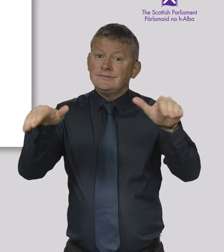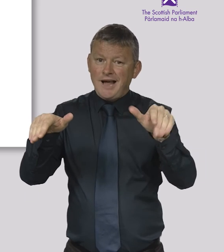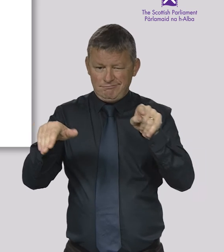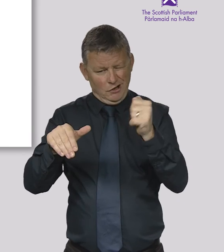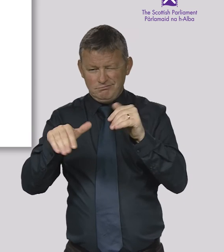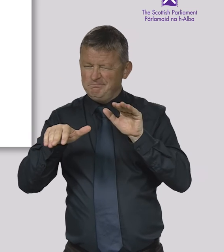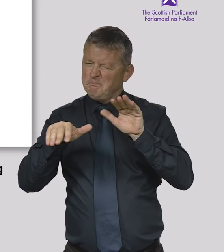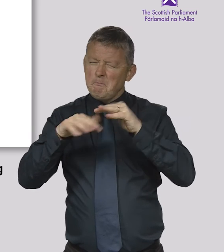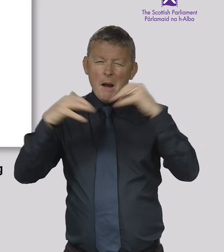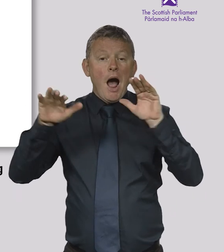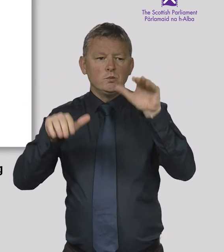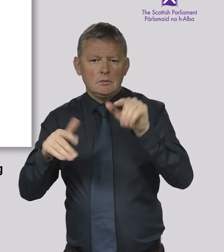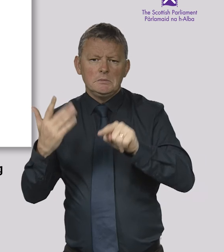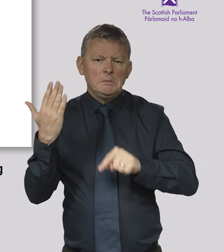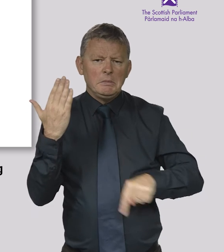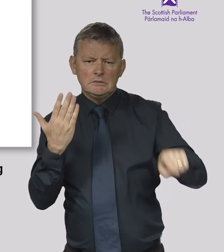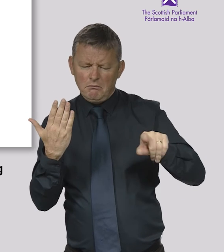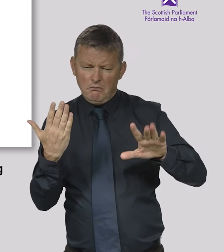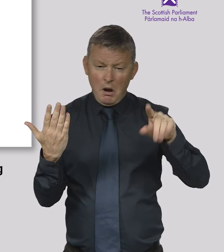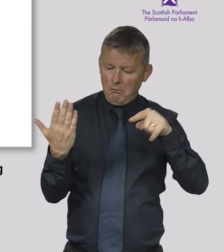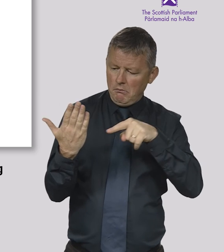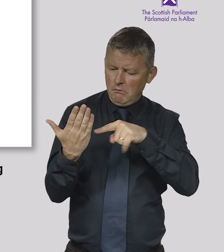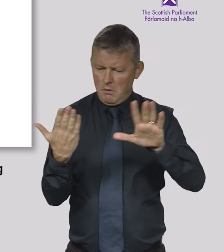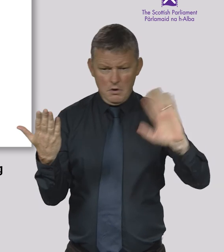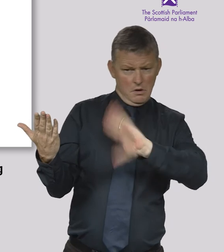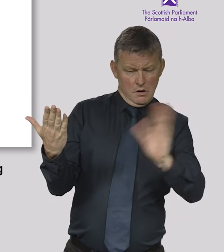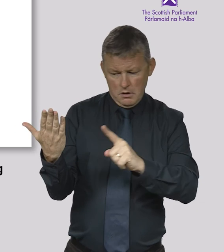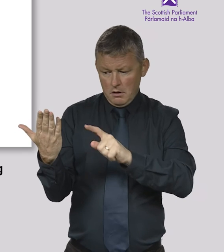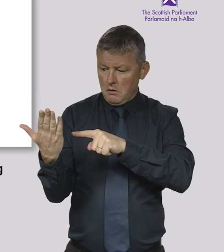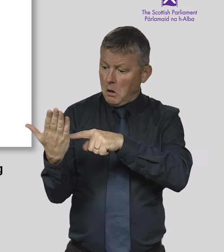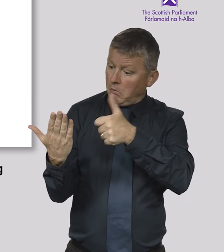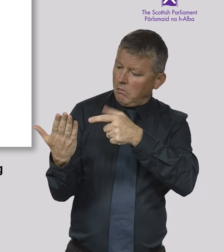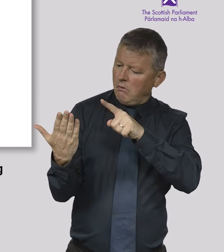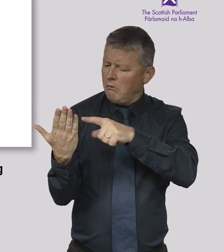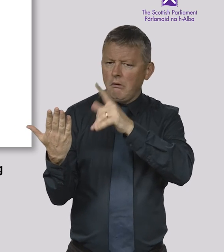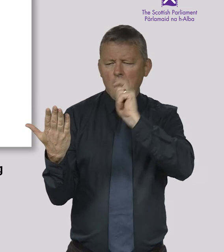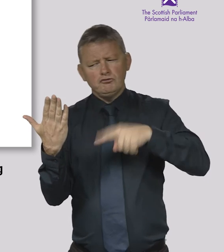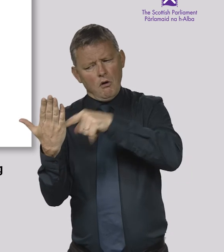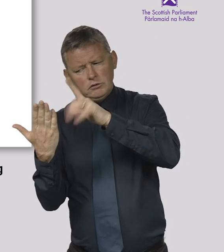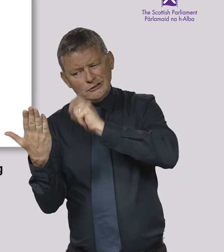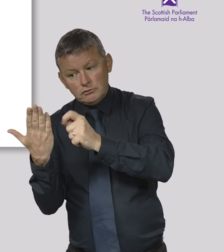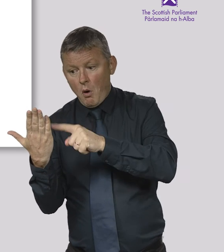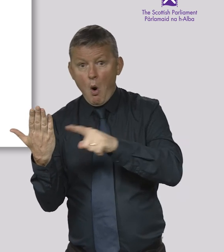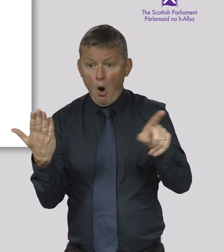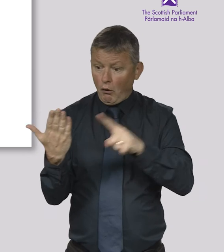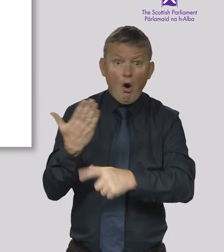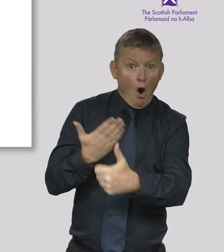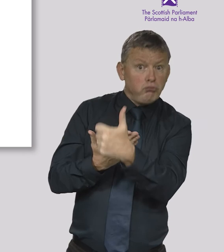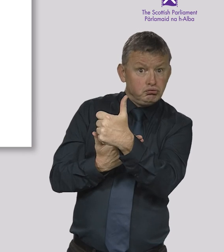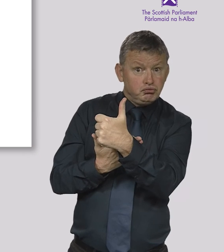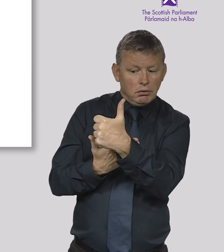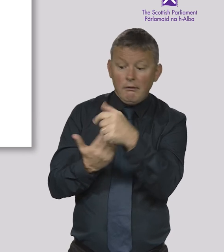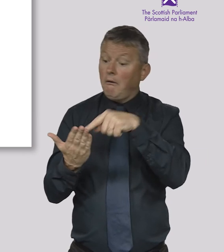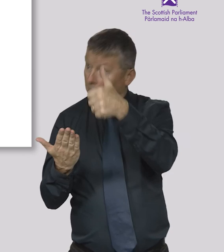can be challenged if it's believed to be outside the law-making powers of the Scottish Parliament. If it is not challenged,